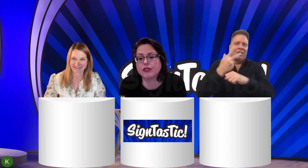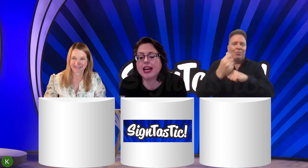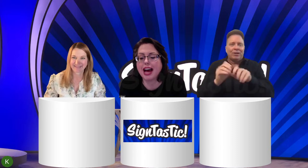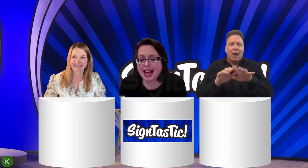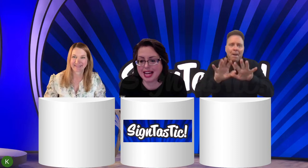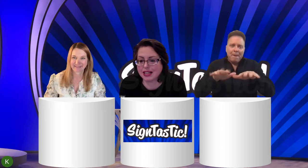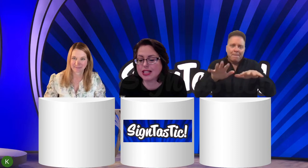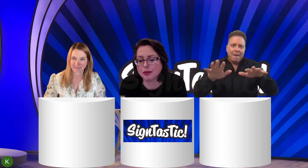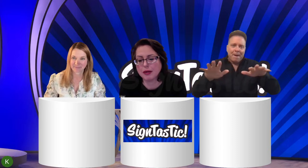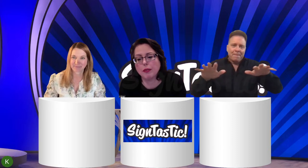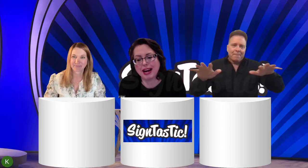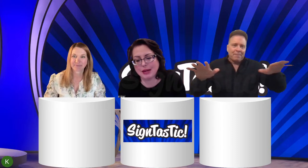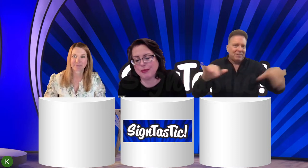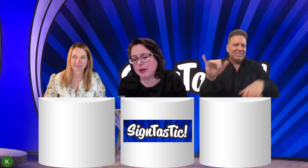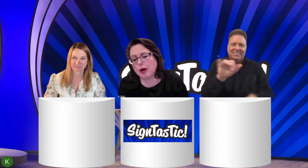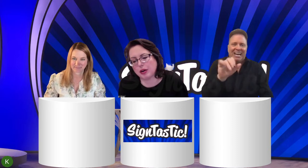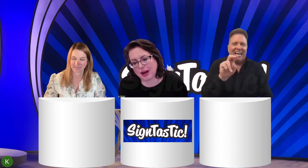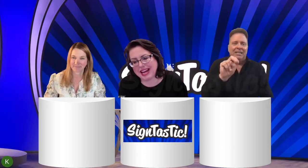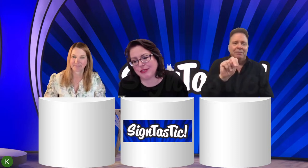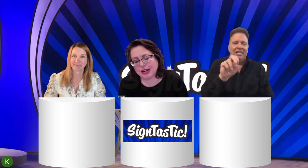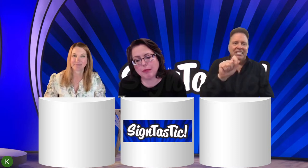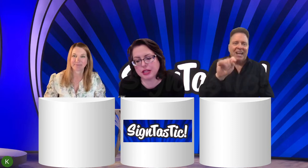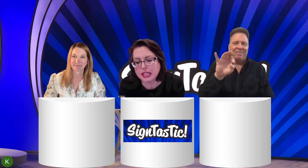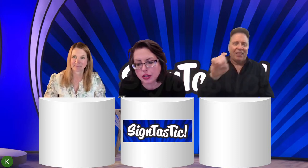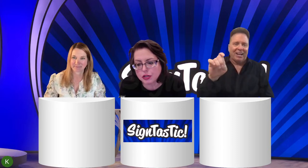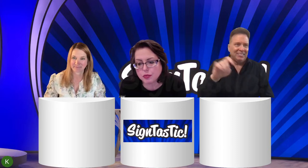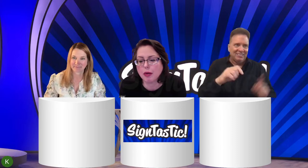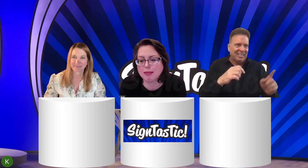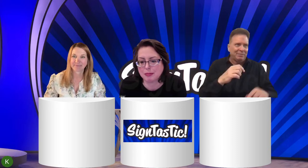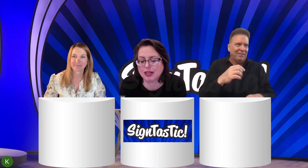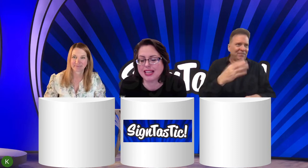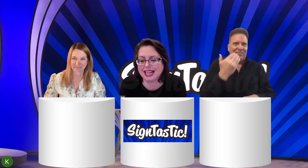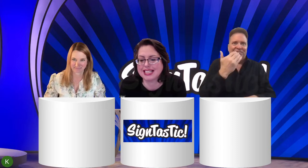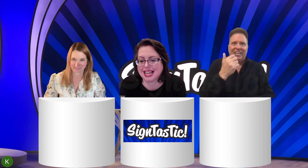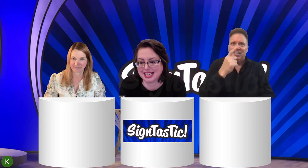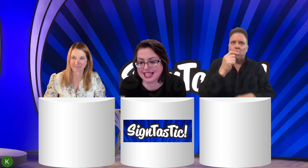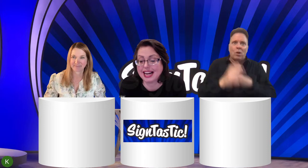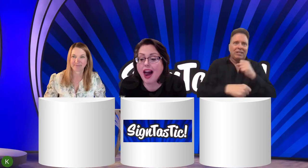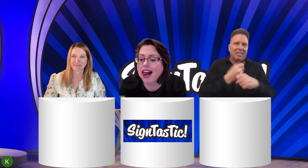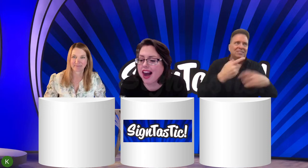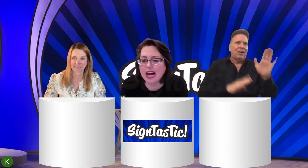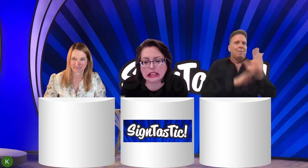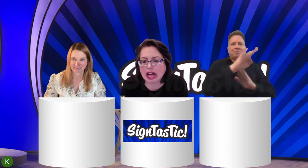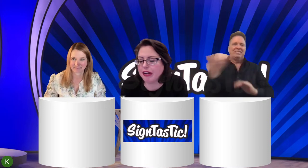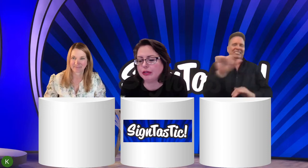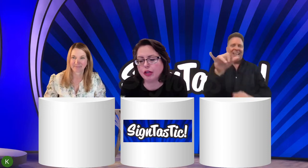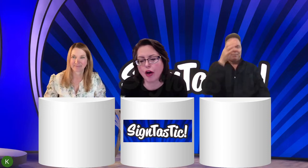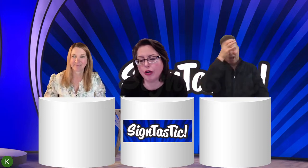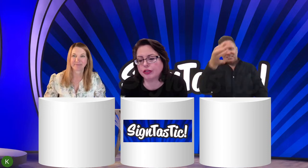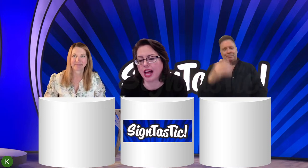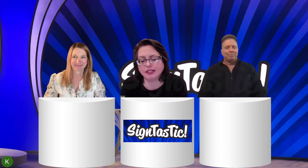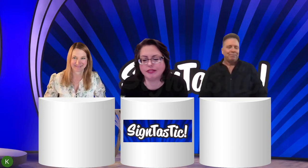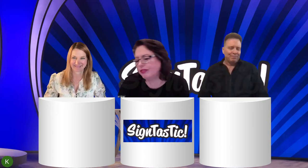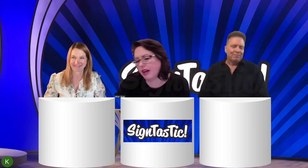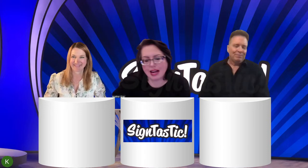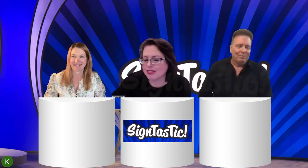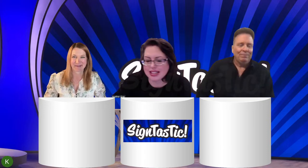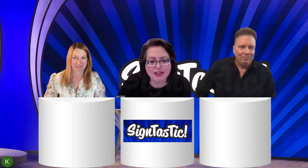And because we were waiting, we didn't want to wait for a couple of years. We want people to get excited. And who knows? I think that